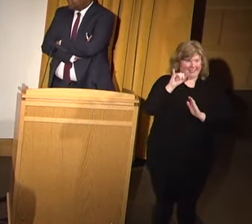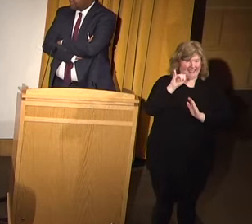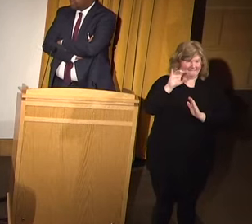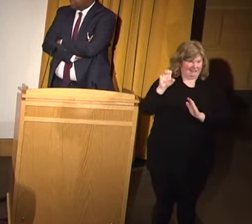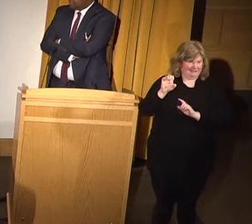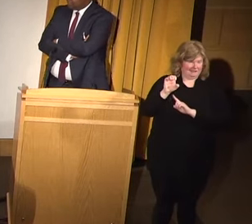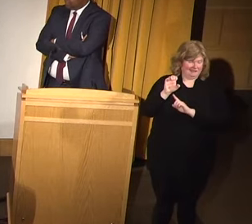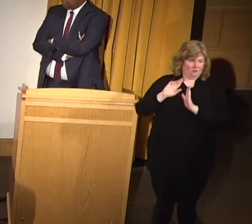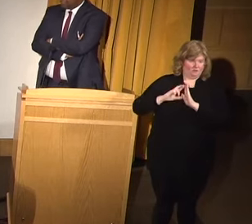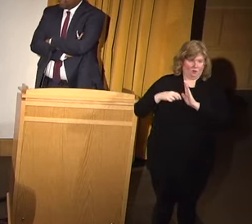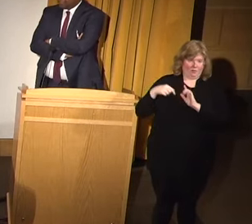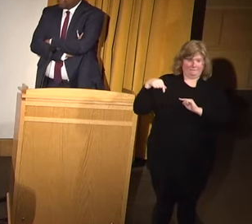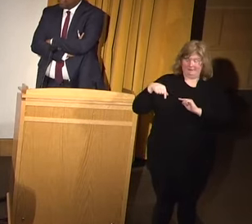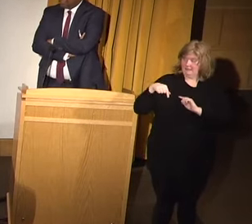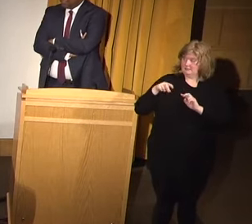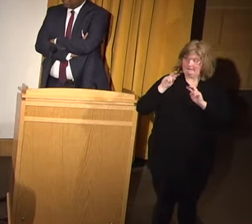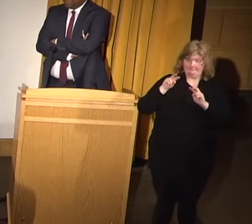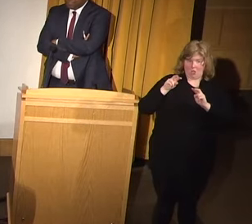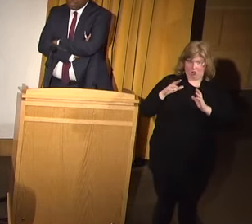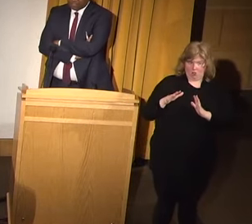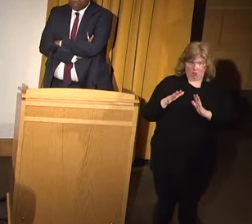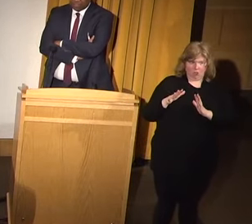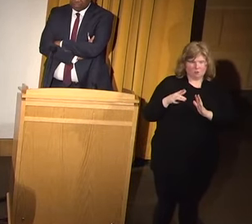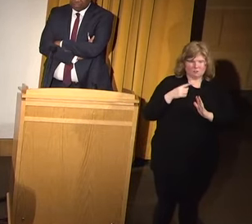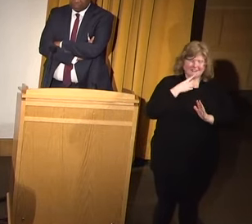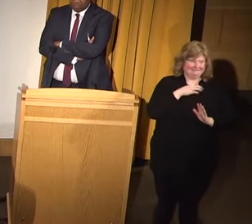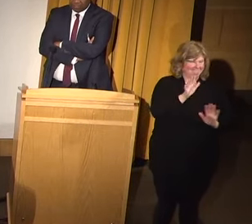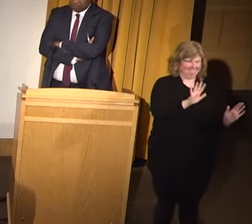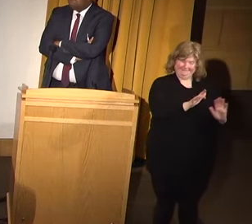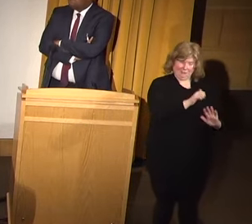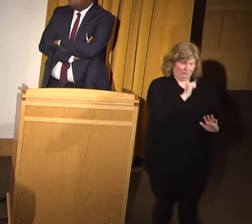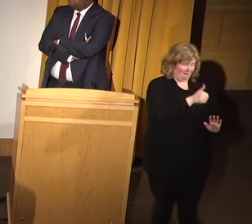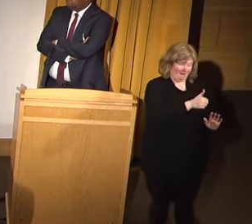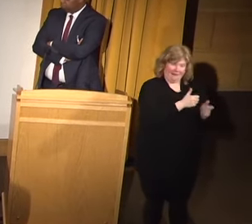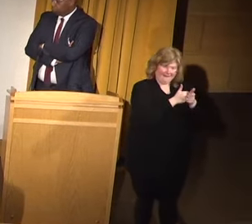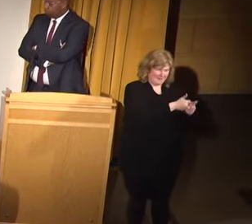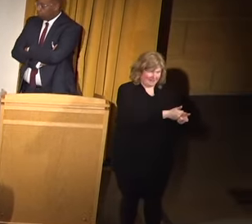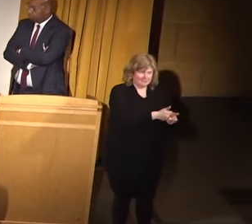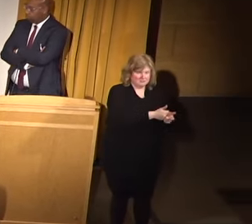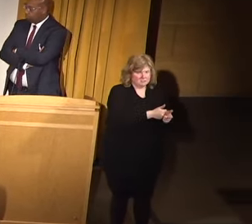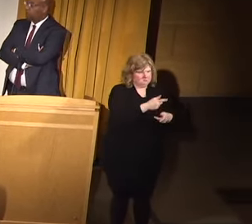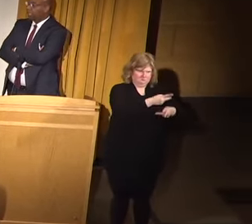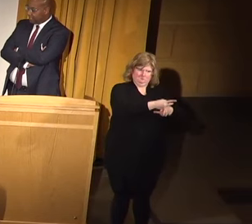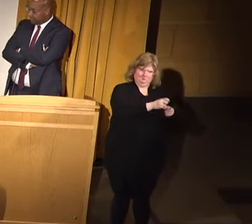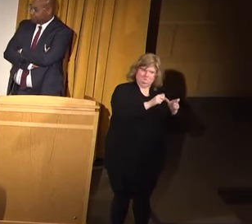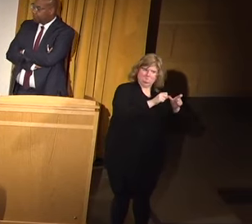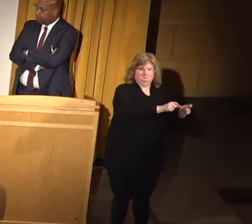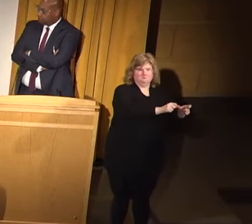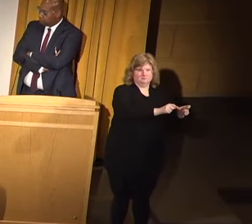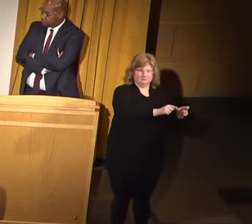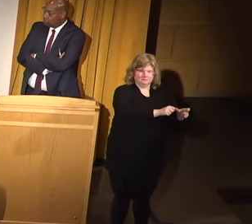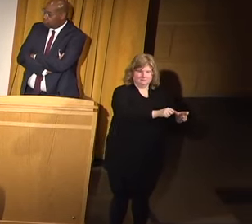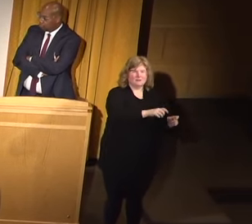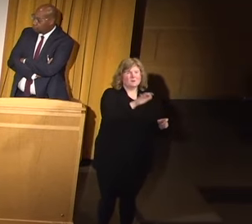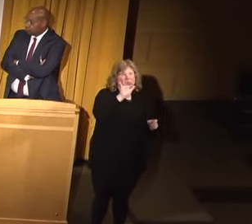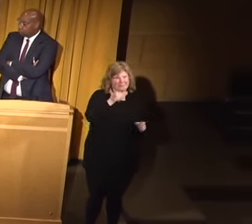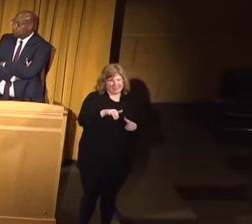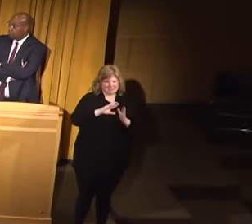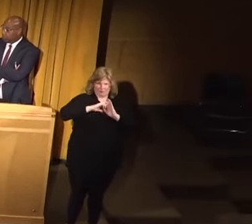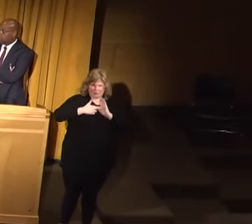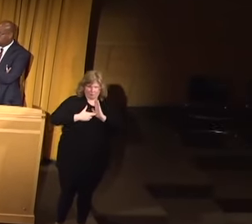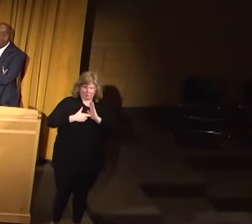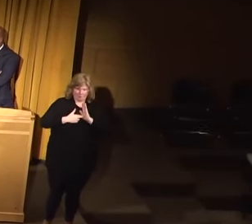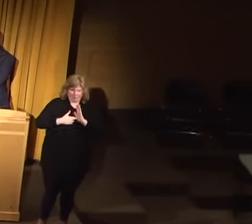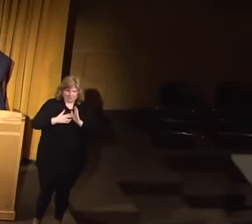evaluator, the role of this monitor, was to say it was not, and they held to that. So, that's what that role